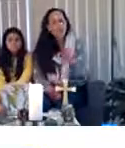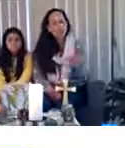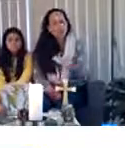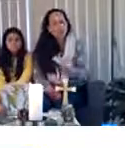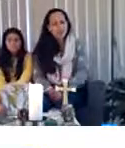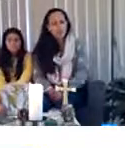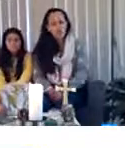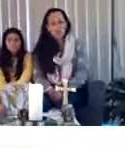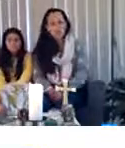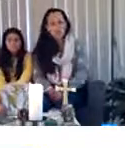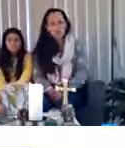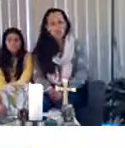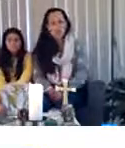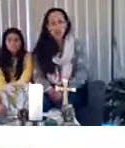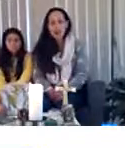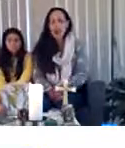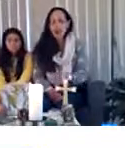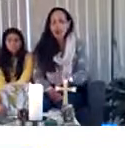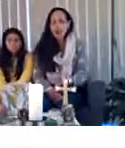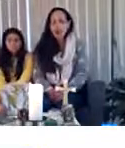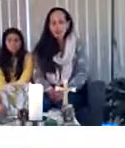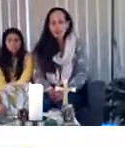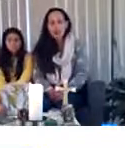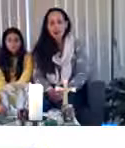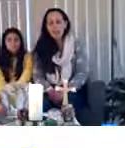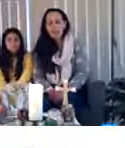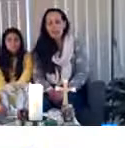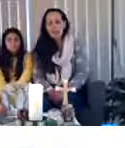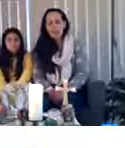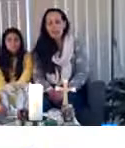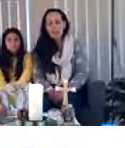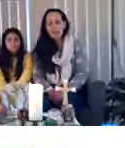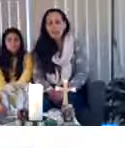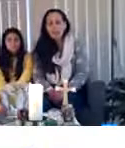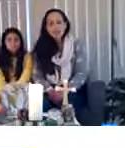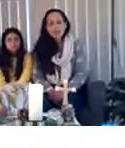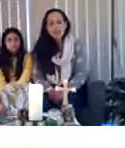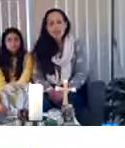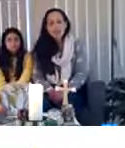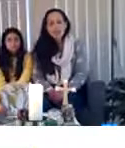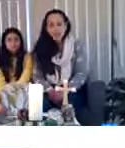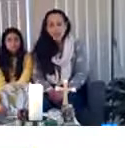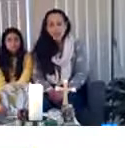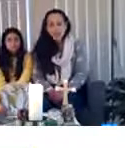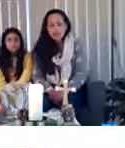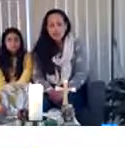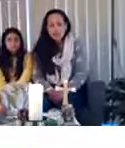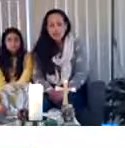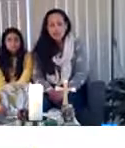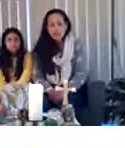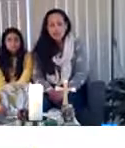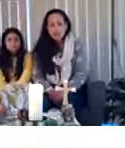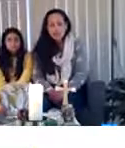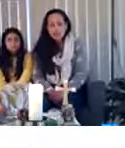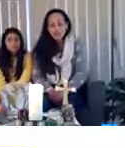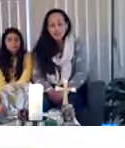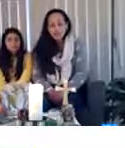we're going to do a bit of a refresher about what we talked about last time. So you have to remember before we read that